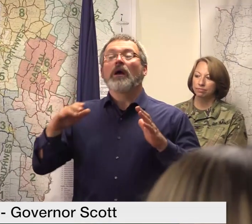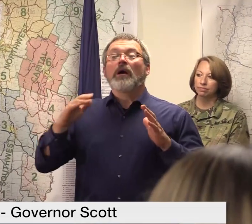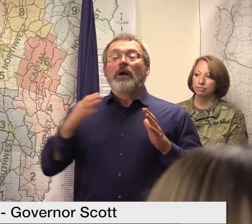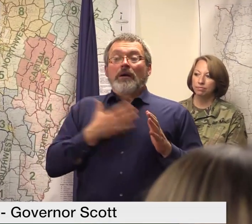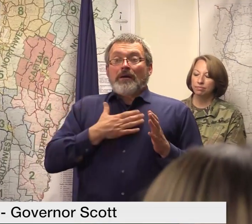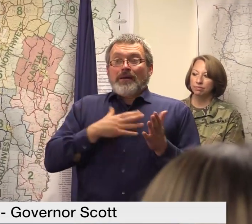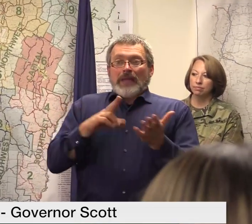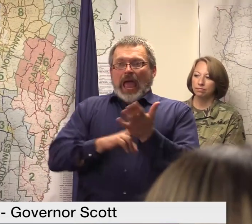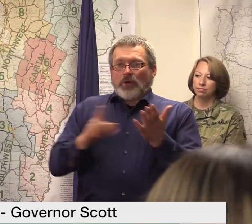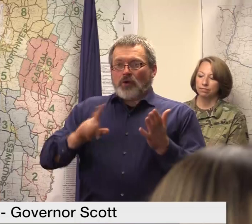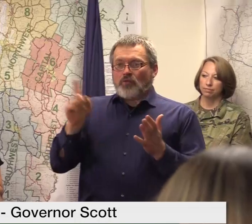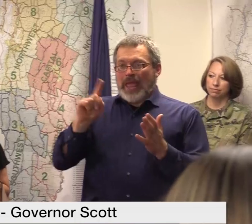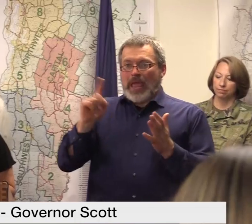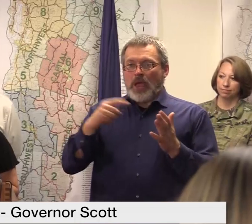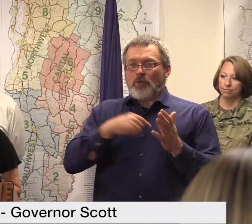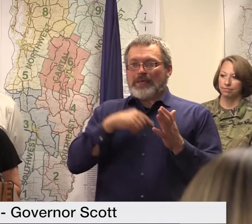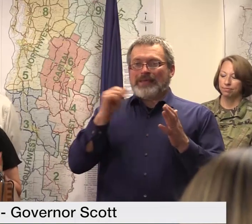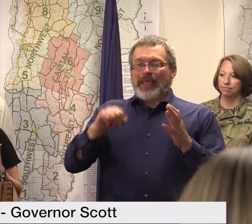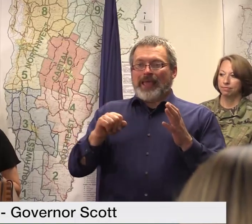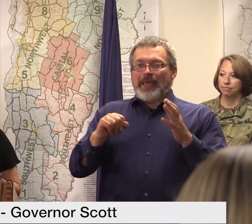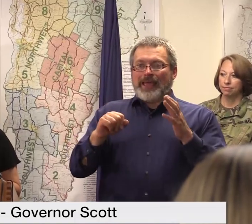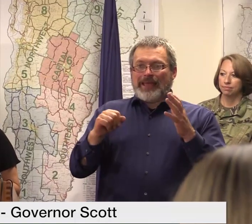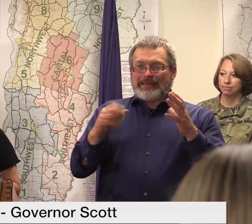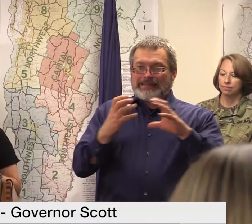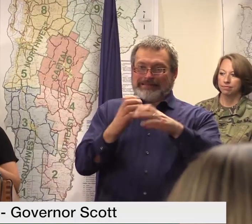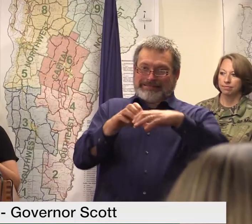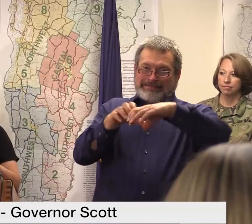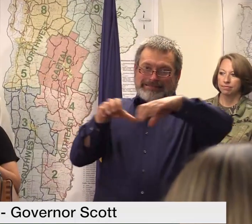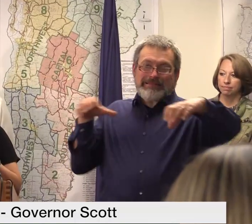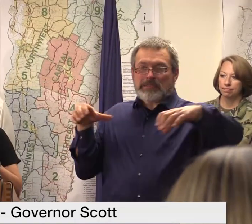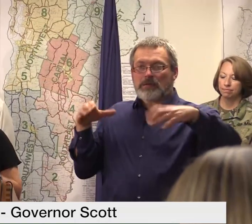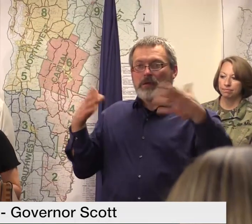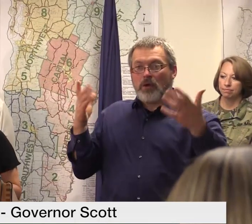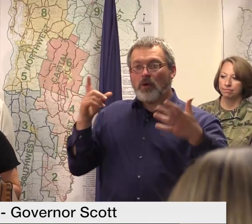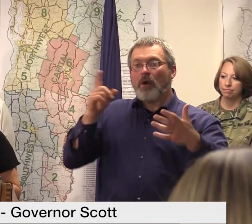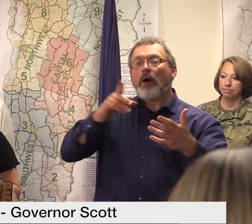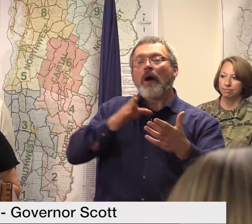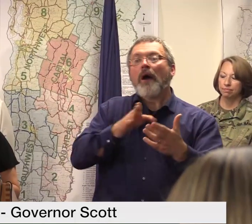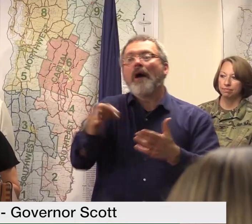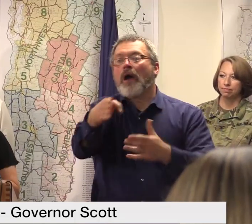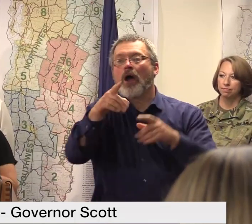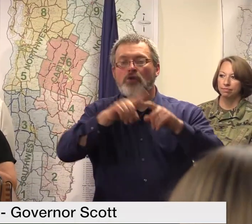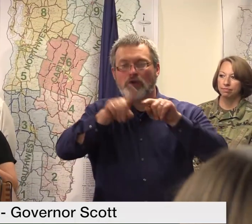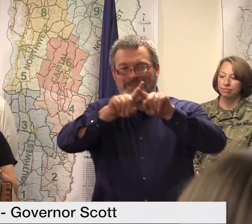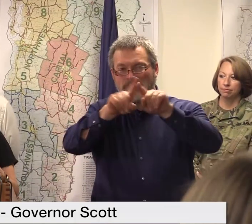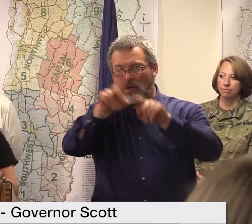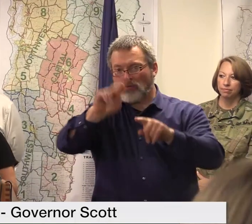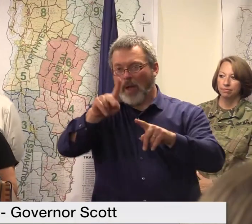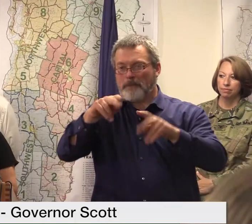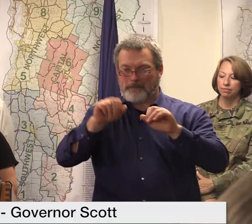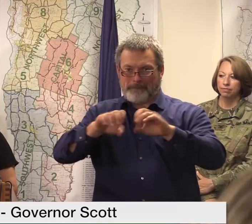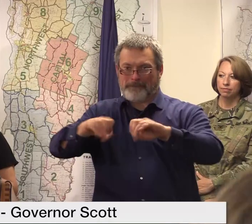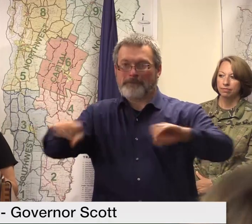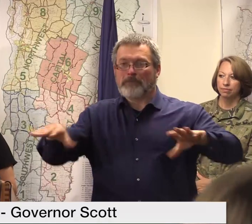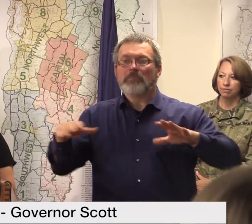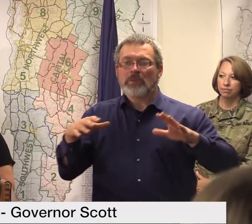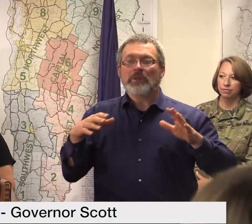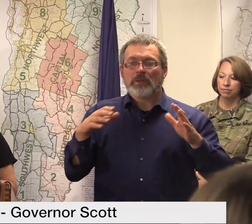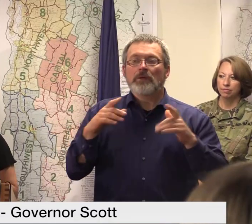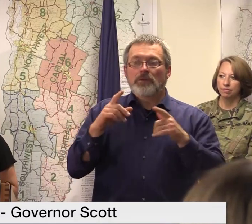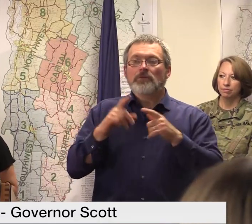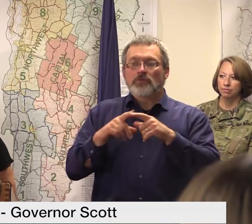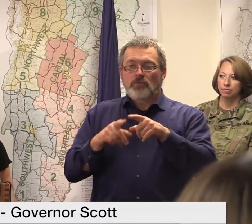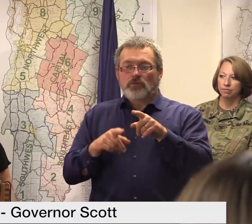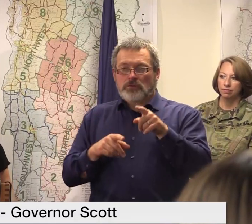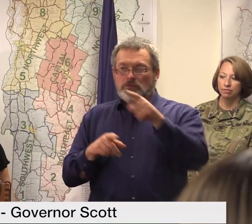loads out of the big trucks that are being used in the downtown areas to collect debris uh further sort it a little bit removing some of the the valuable